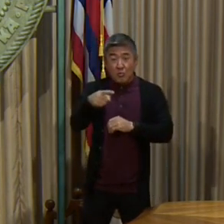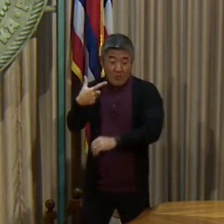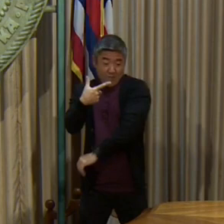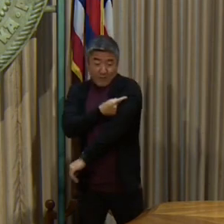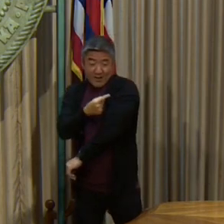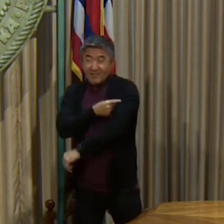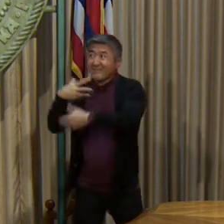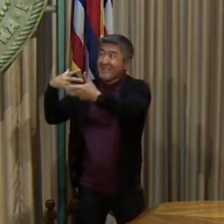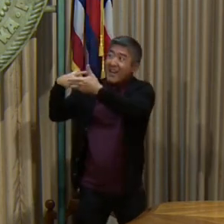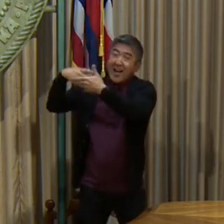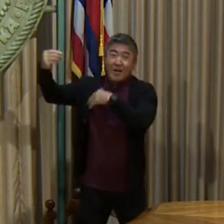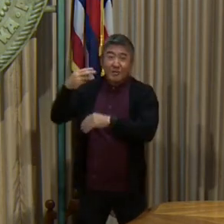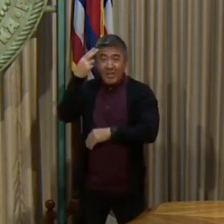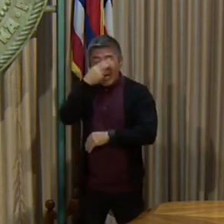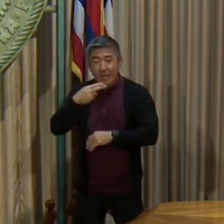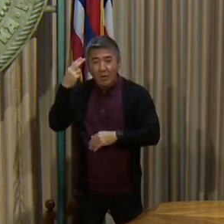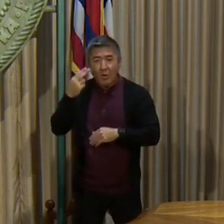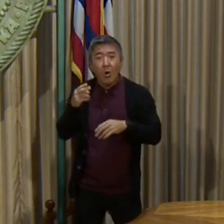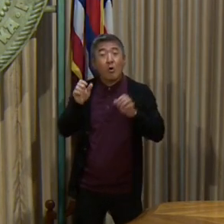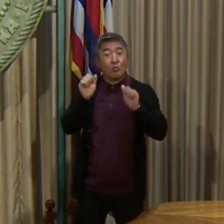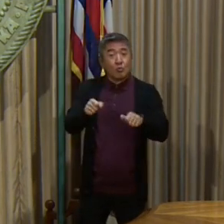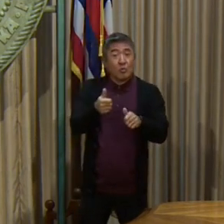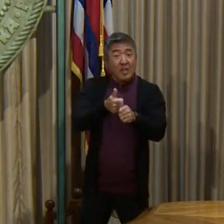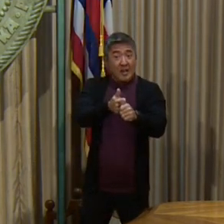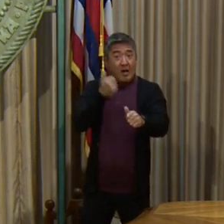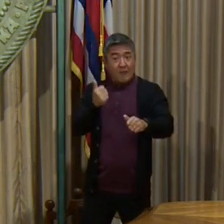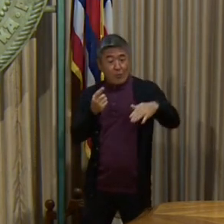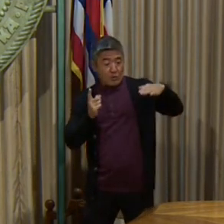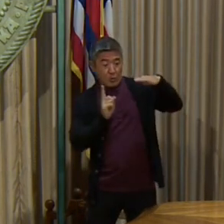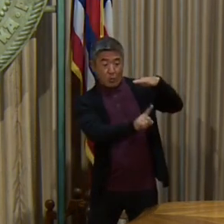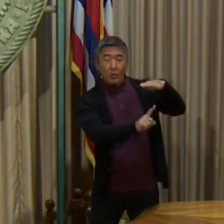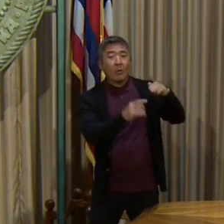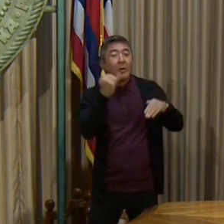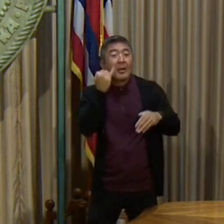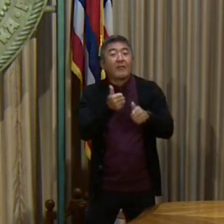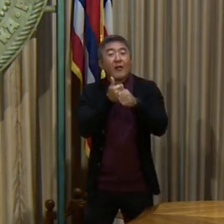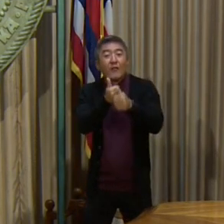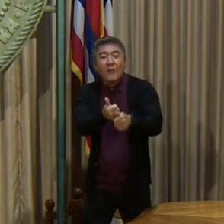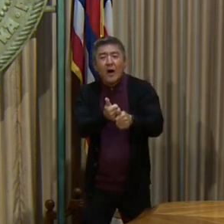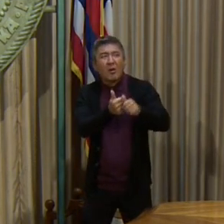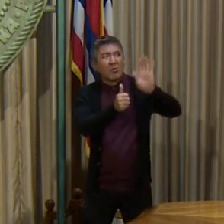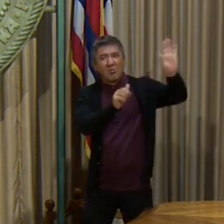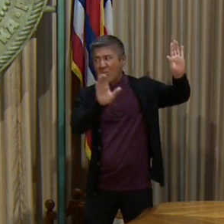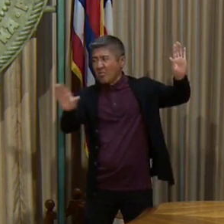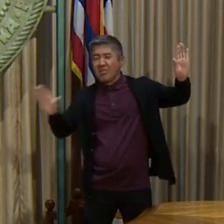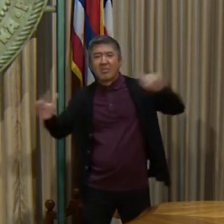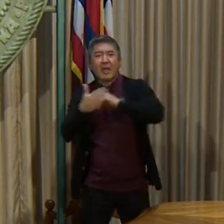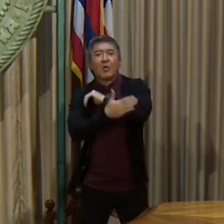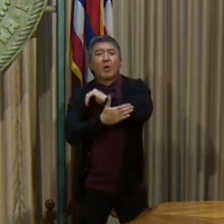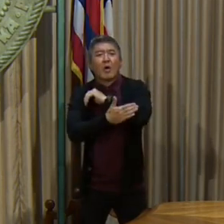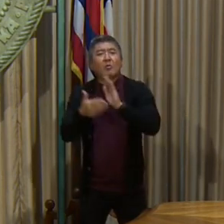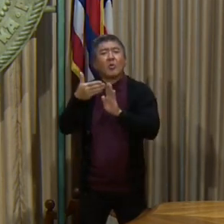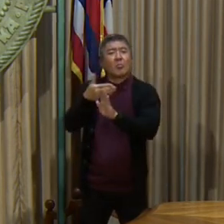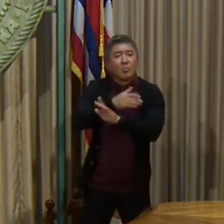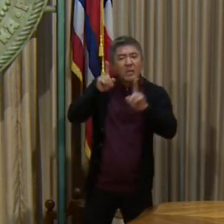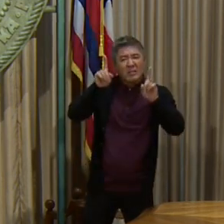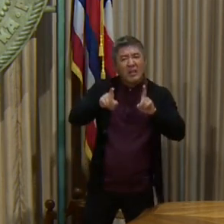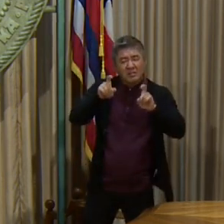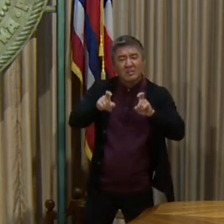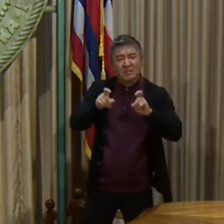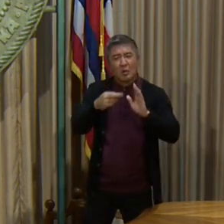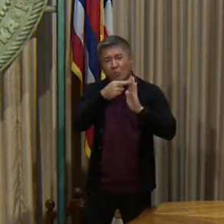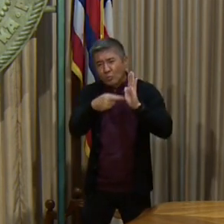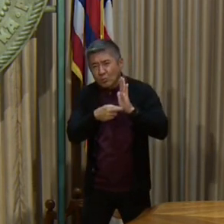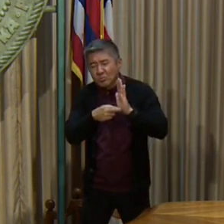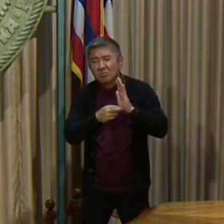may avoid travel quarantine by following the respective counties, inter-county, pretest, and other requirements. You need to